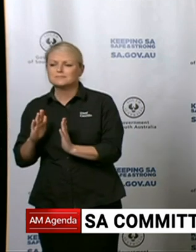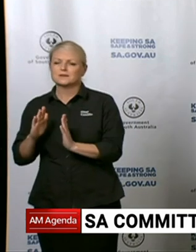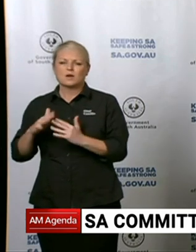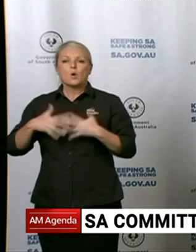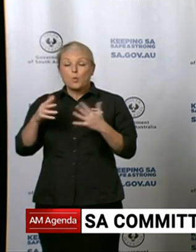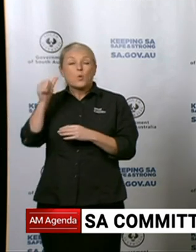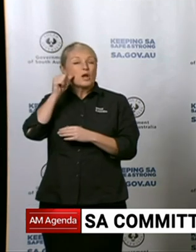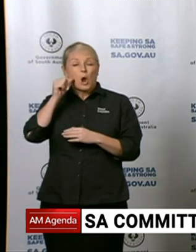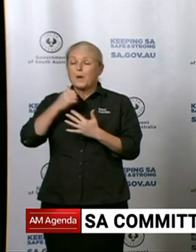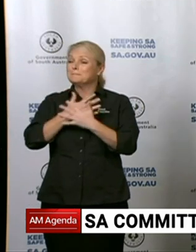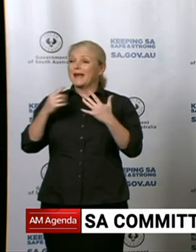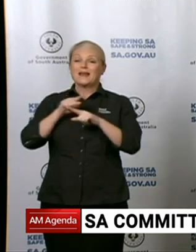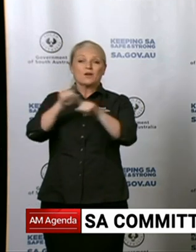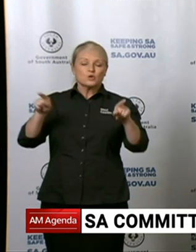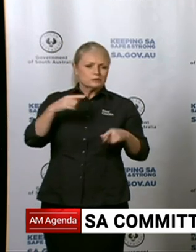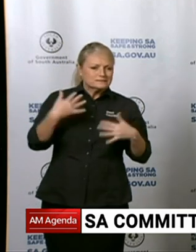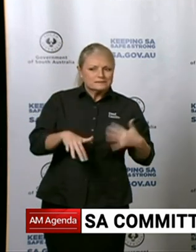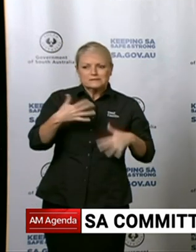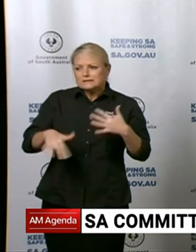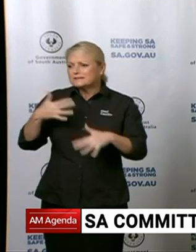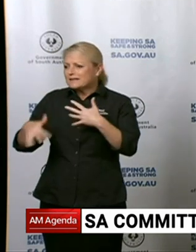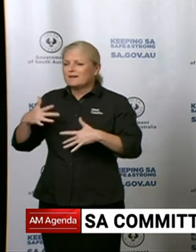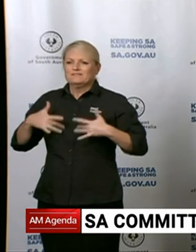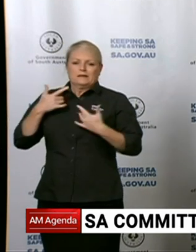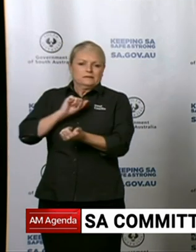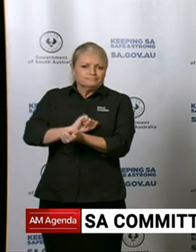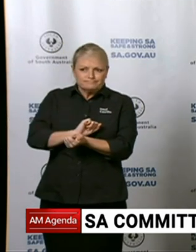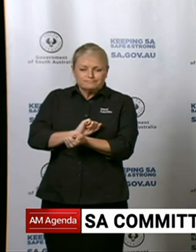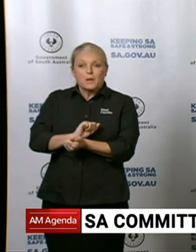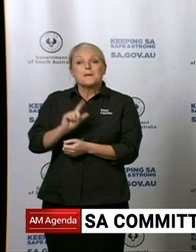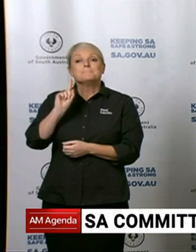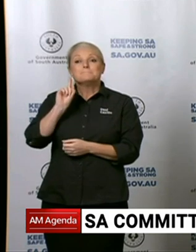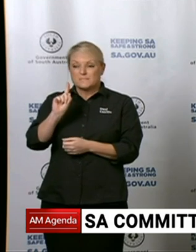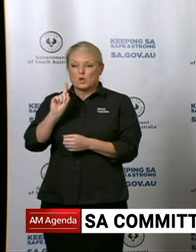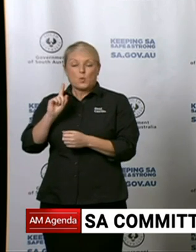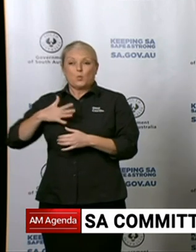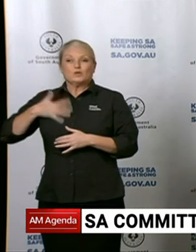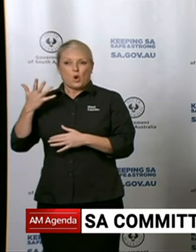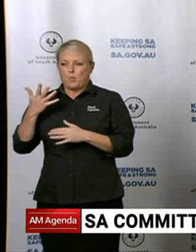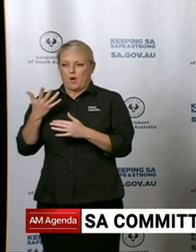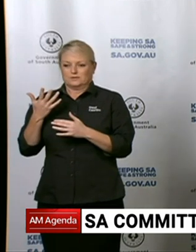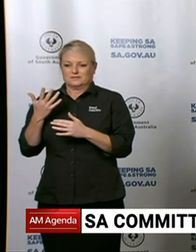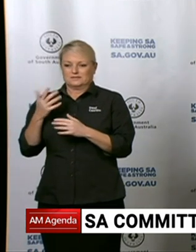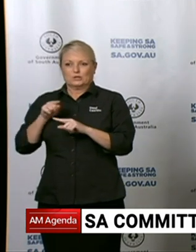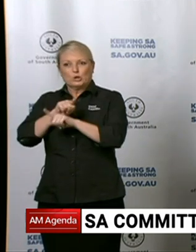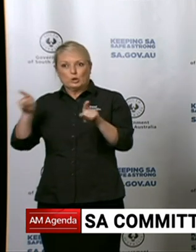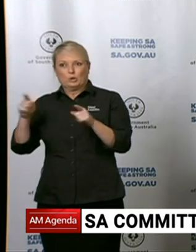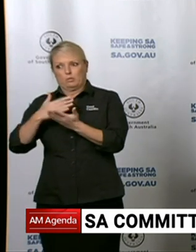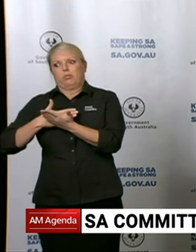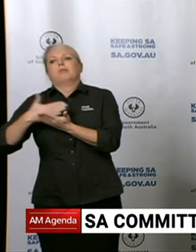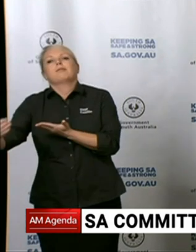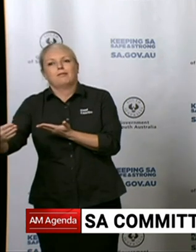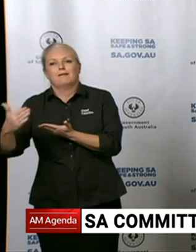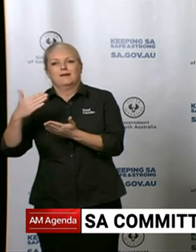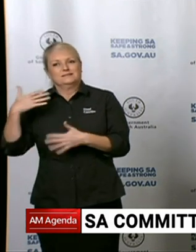have been agonised over to make sure that we are not going further than what we need to. Now, of course, we have to go